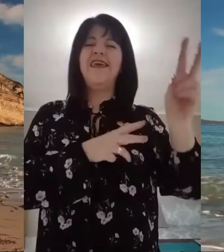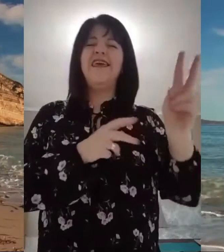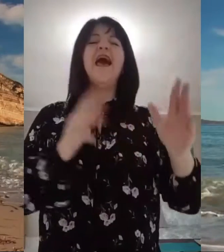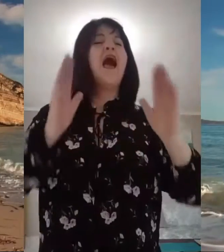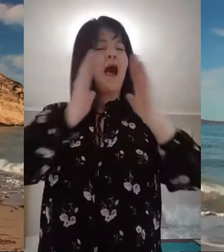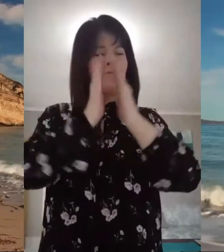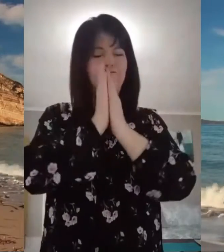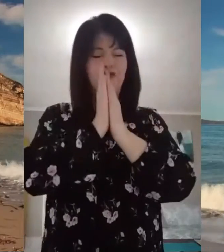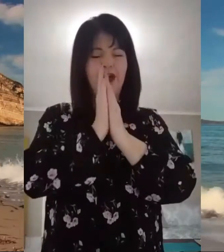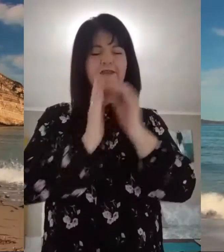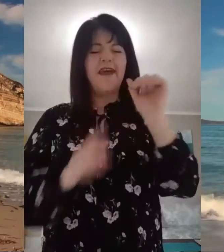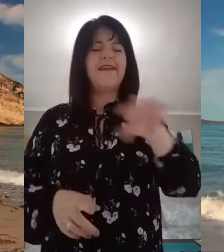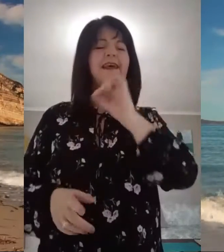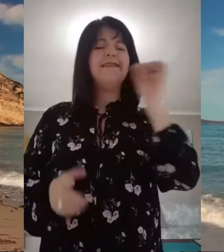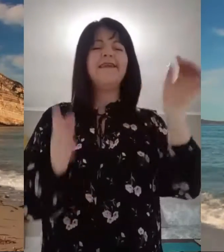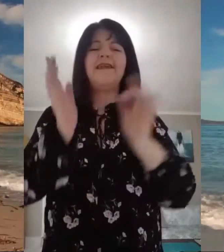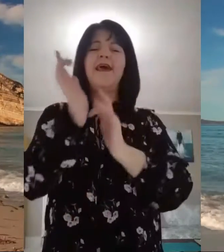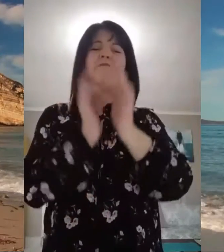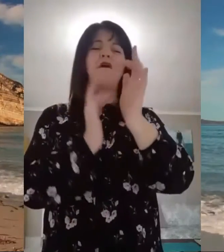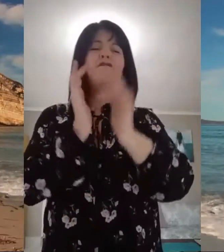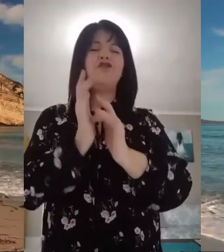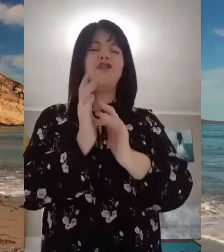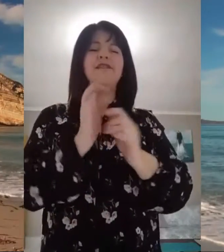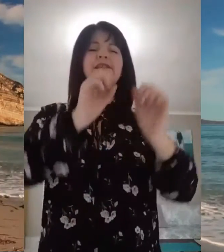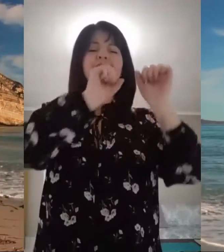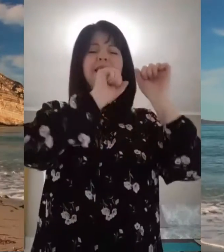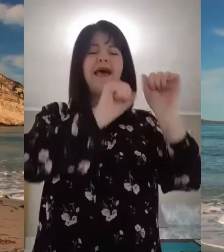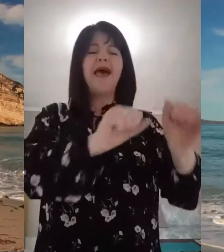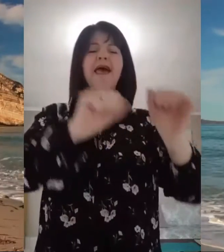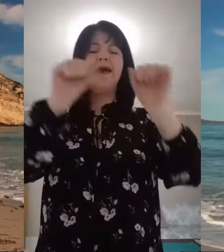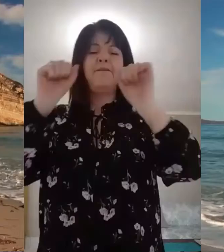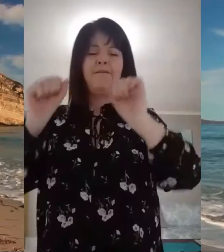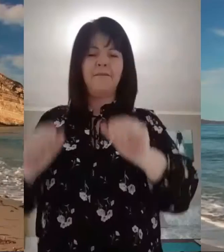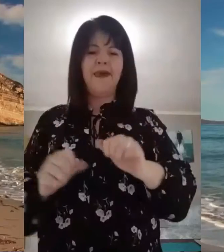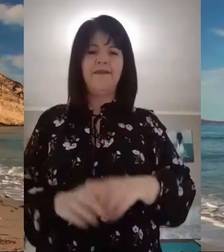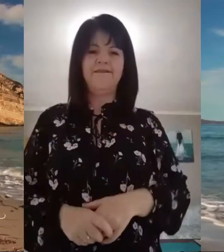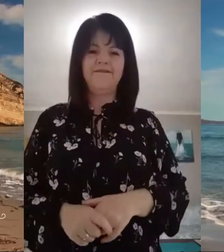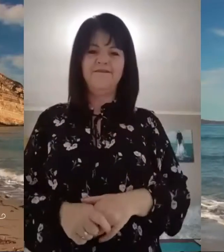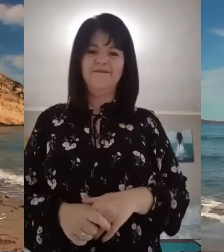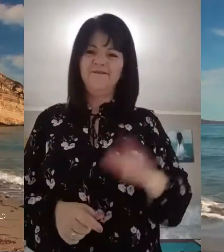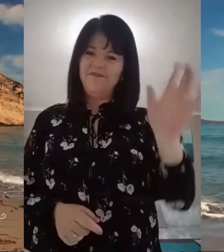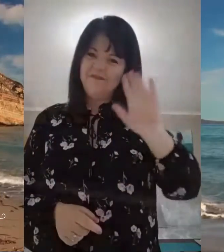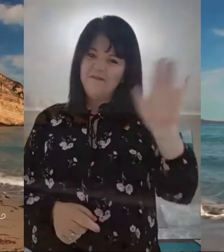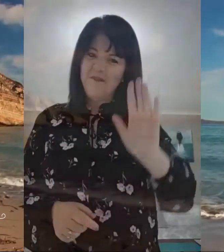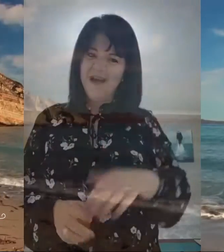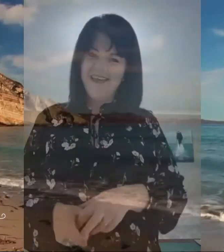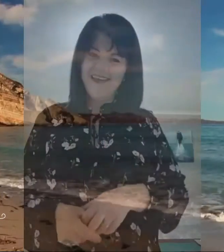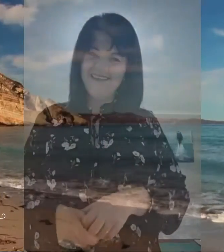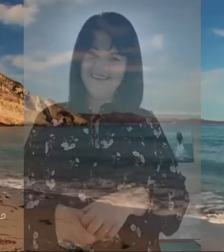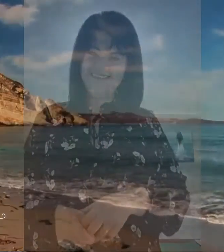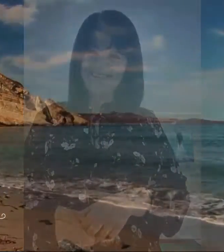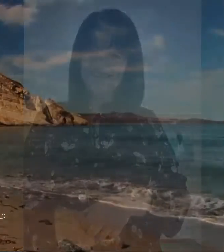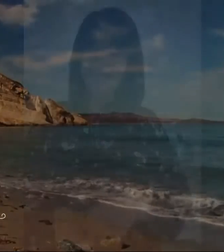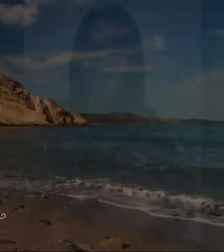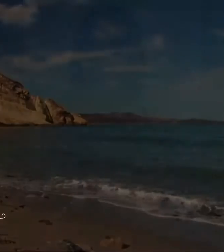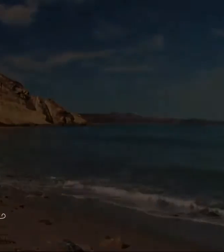flee. I pray that in the name of Jesus. Amen. Bye.